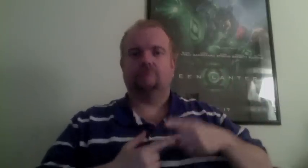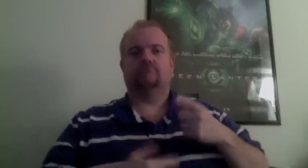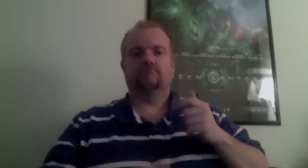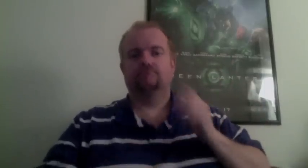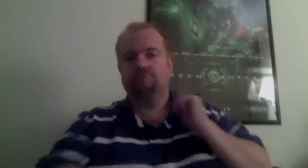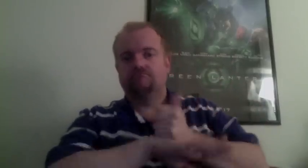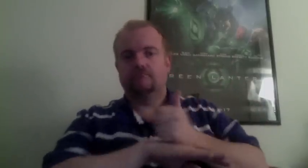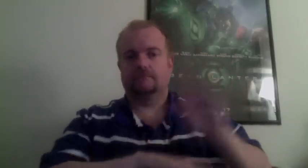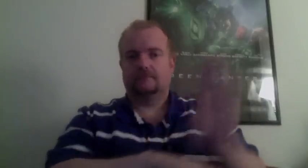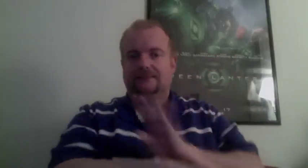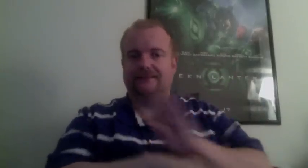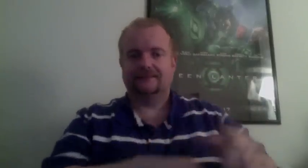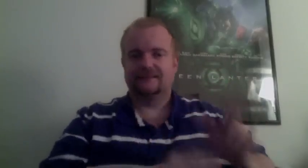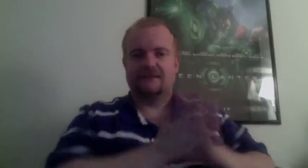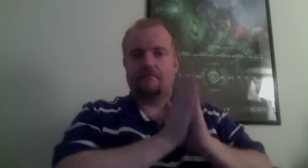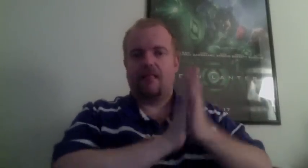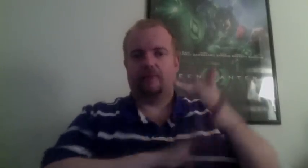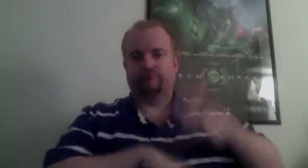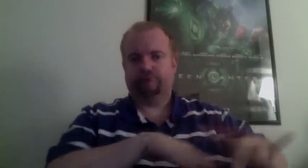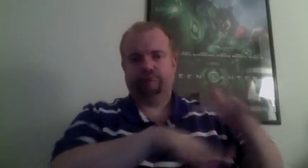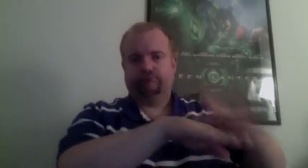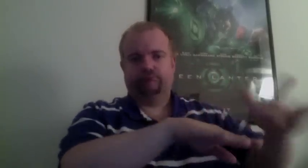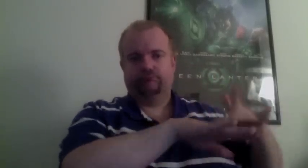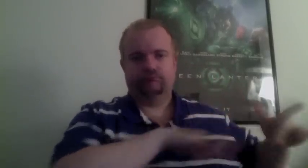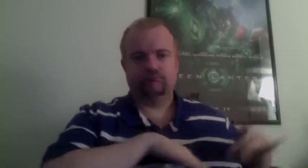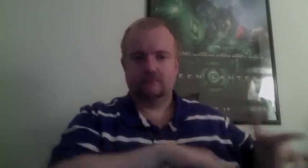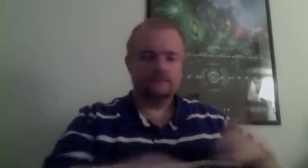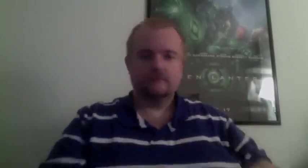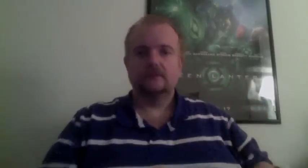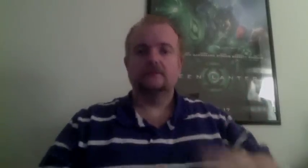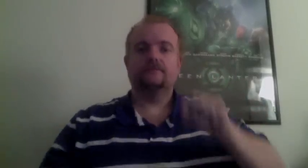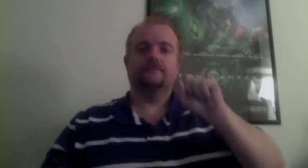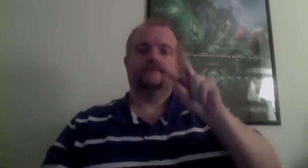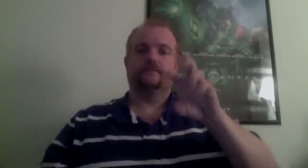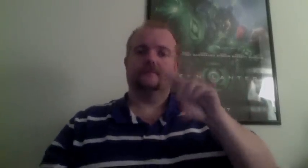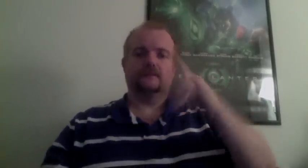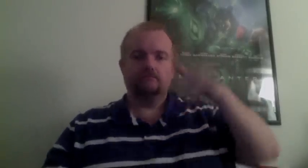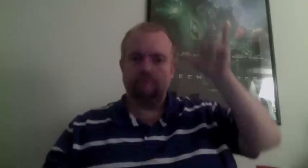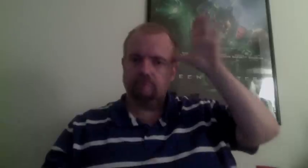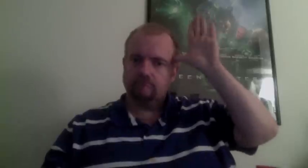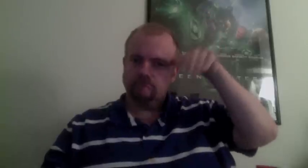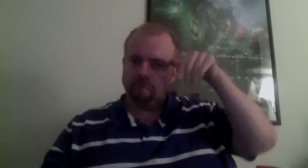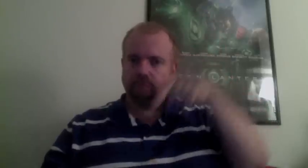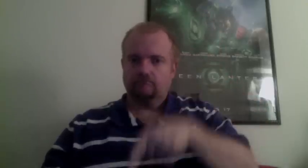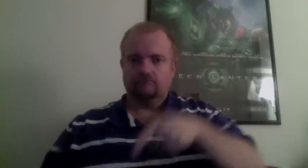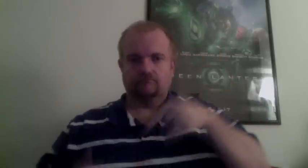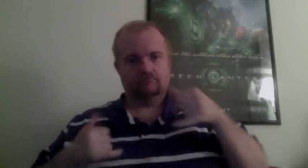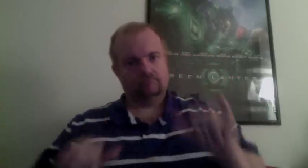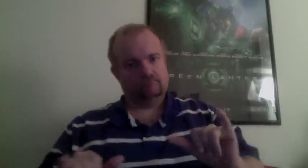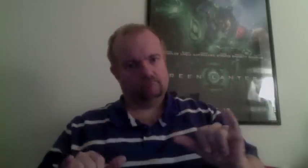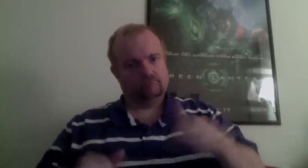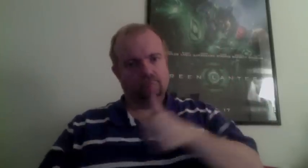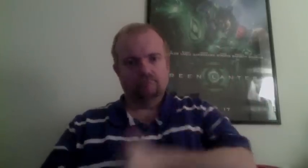We're a maritime nation. We're dependent on goods and resources transferred over the oceans, right? And so if we don't protect those